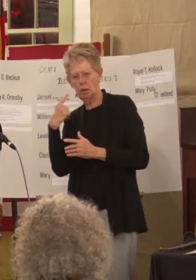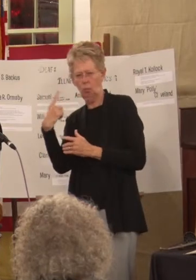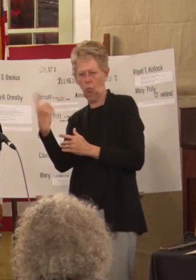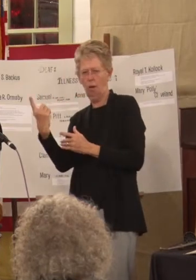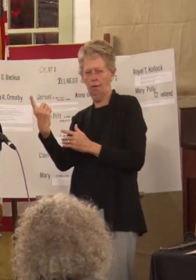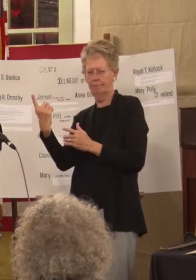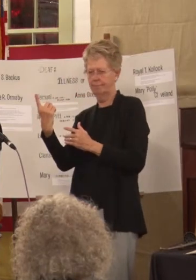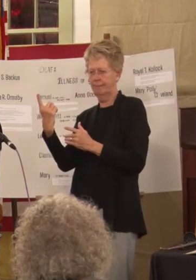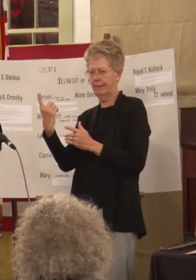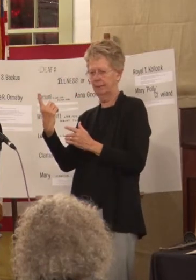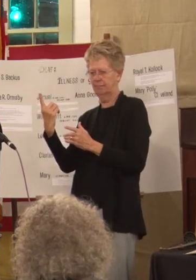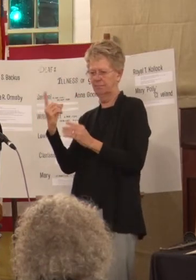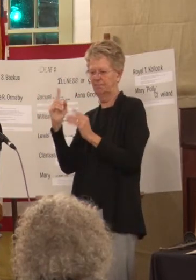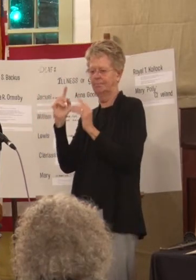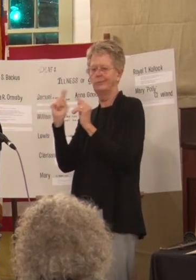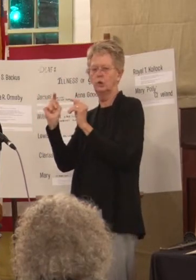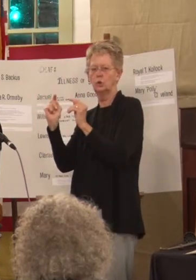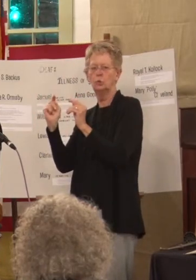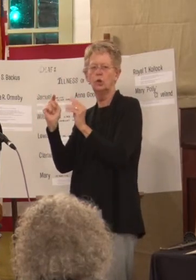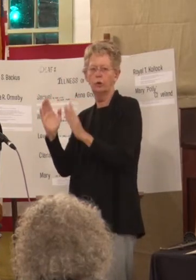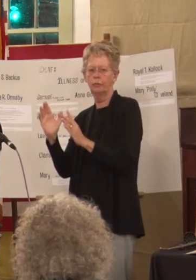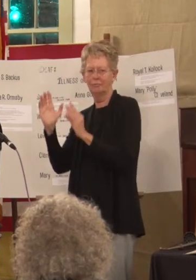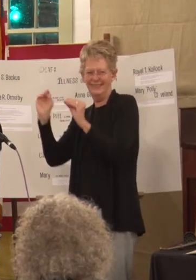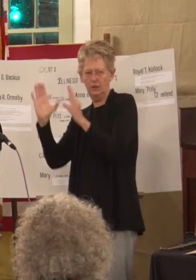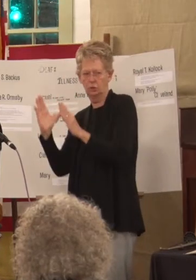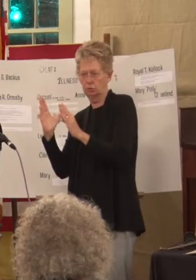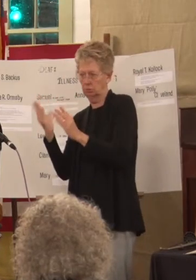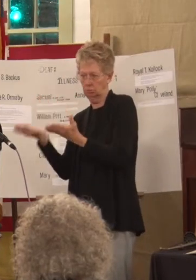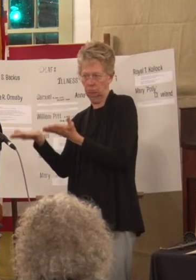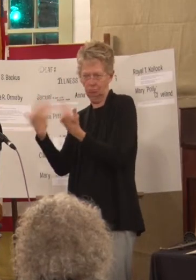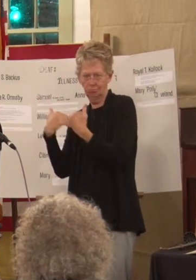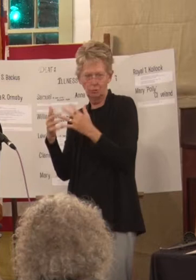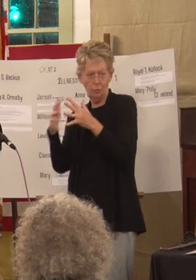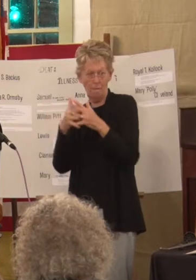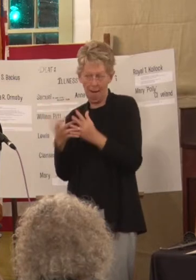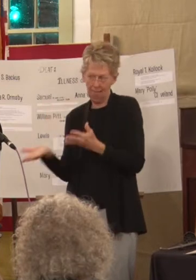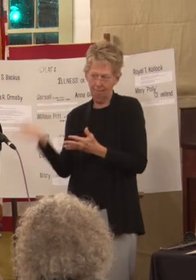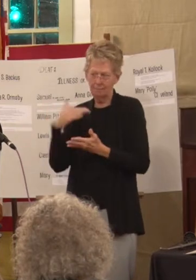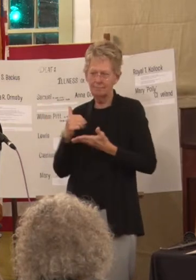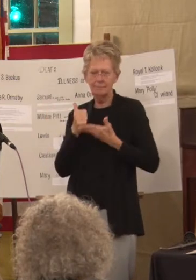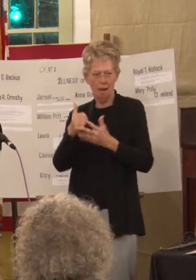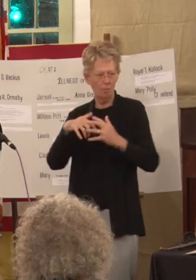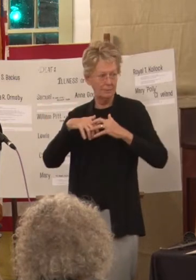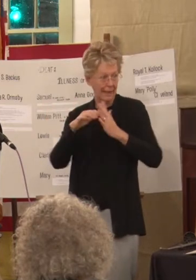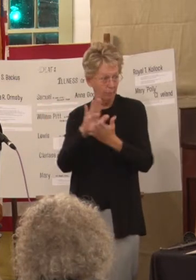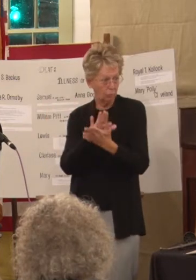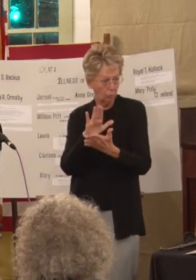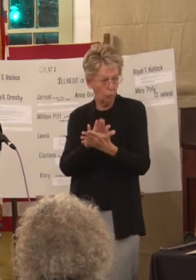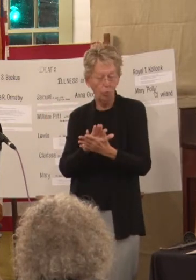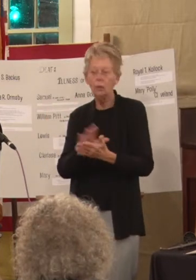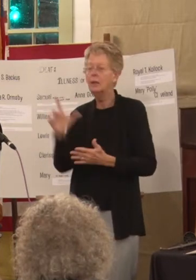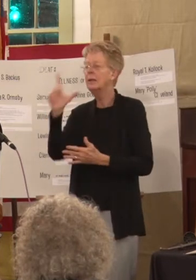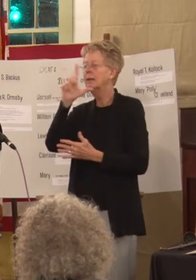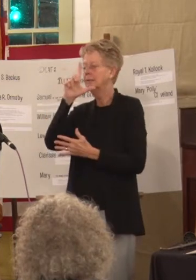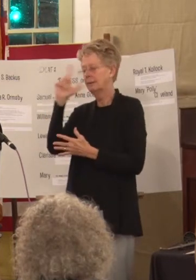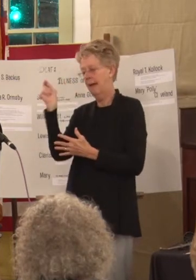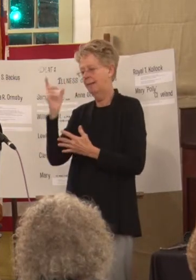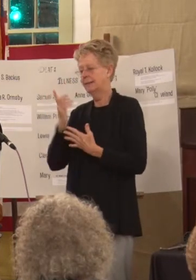tutor teachers, to join him to America to help establish the school. Gallaudet, being who he